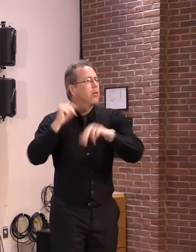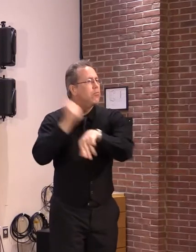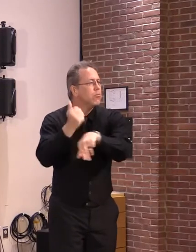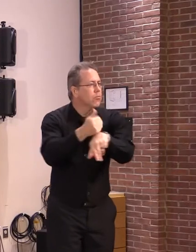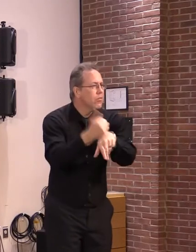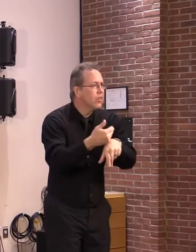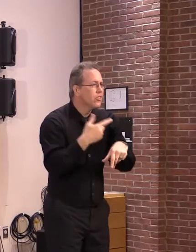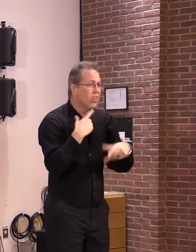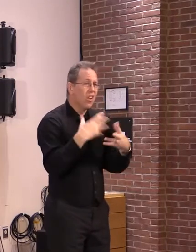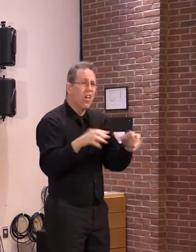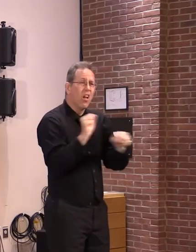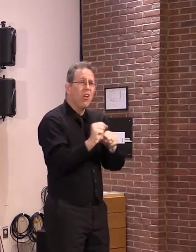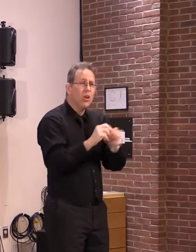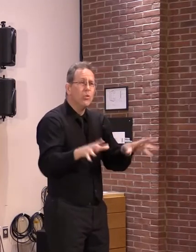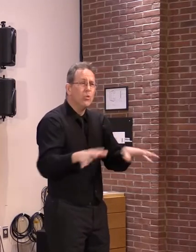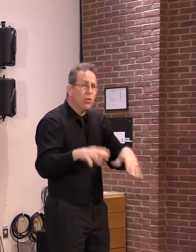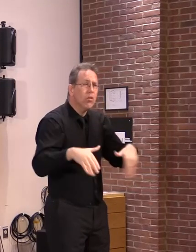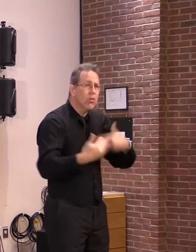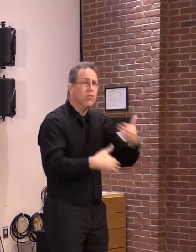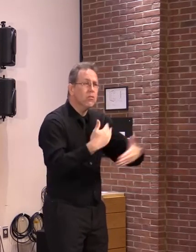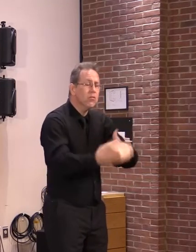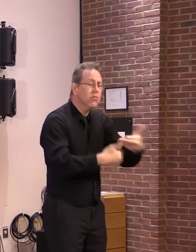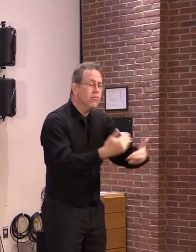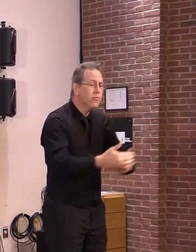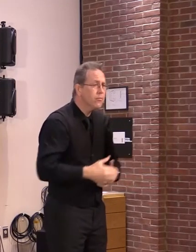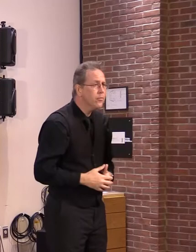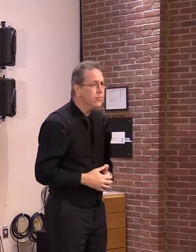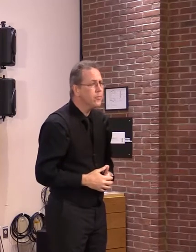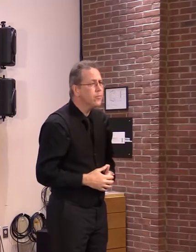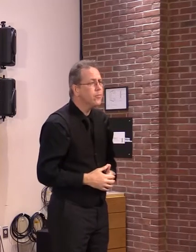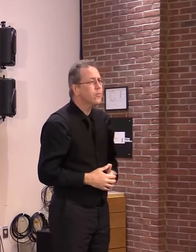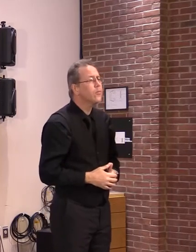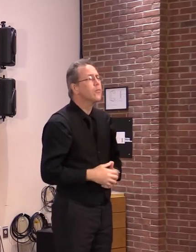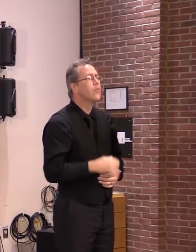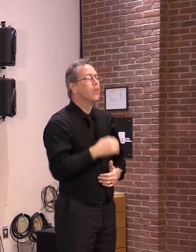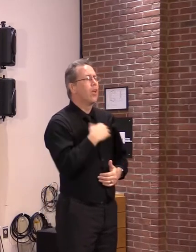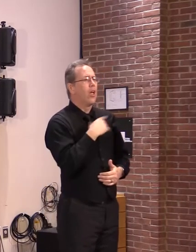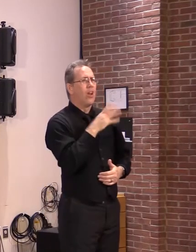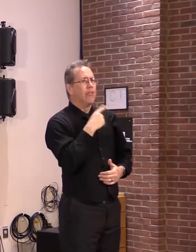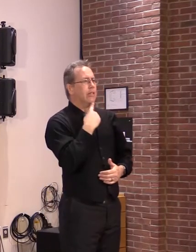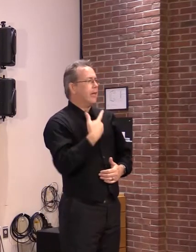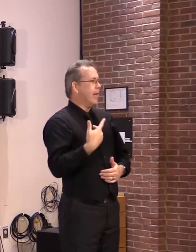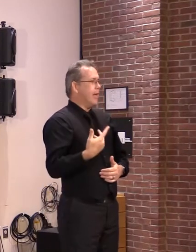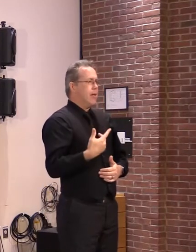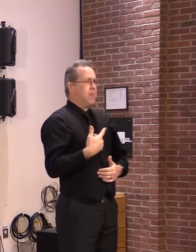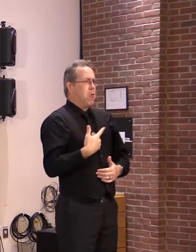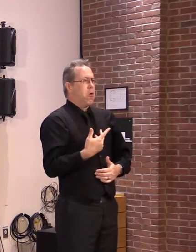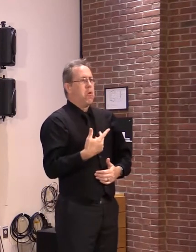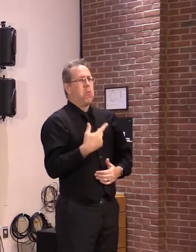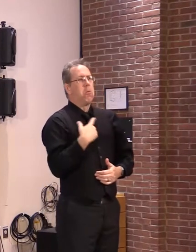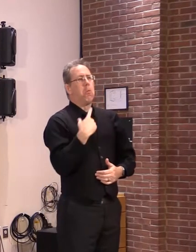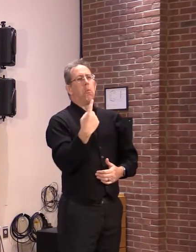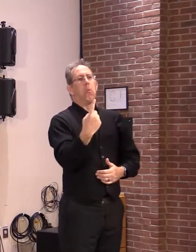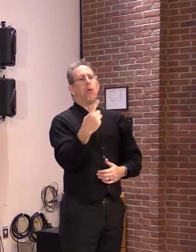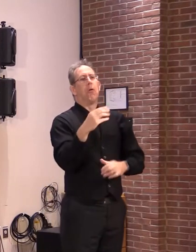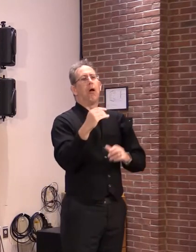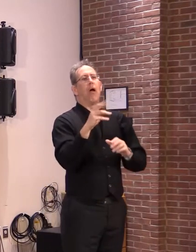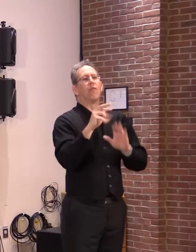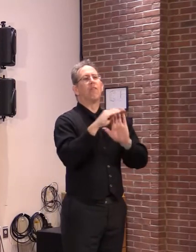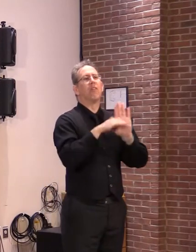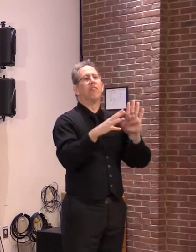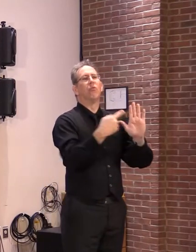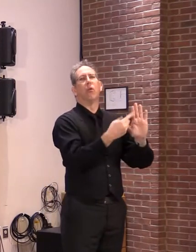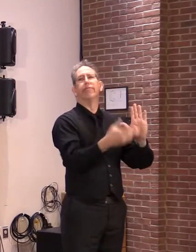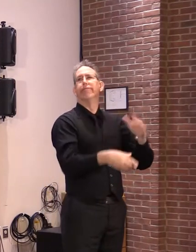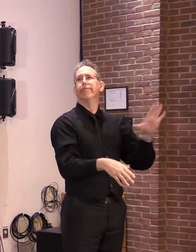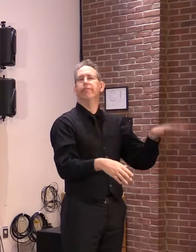do. There are other challenges, and you'll never hear me say that it is only this Act 250. But what I am saying is